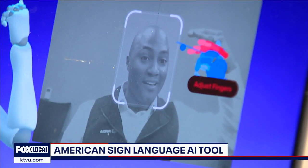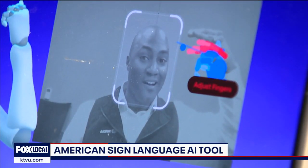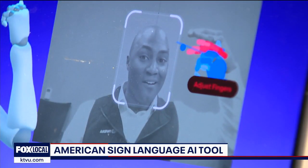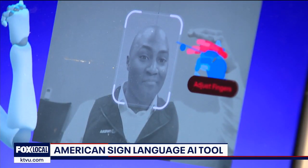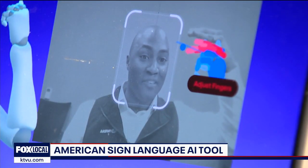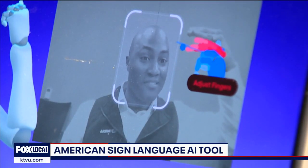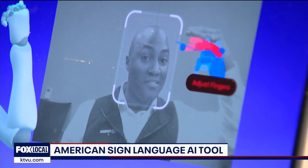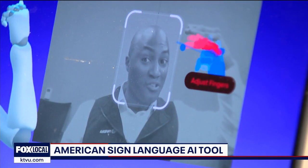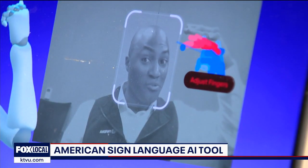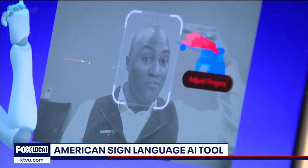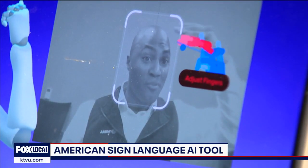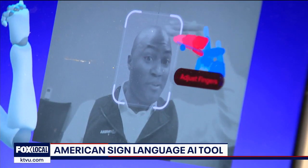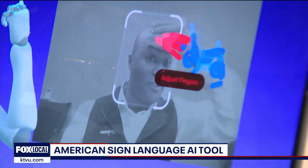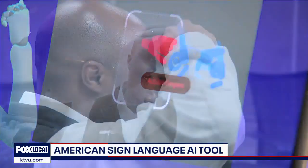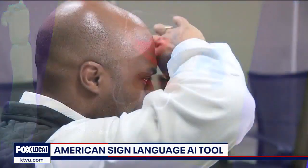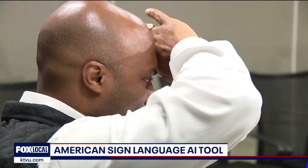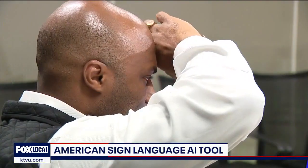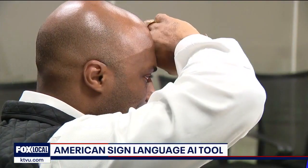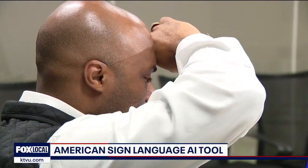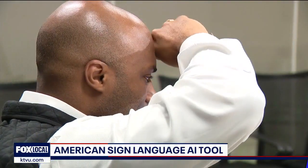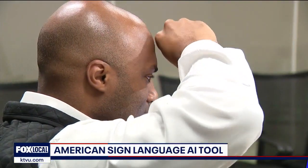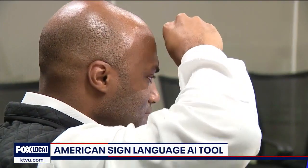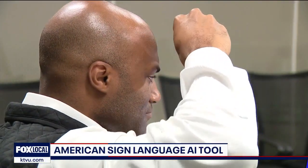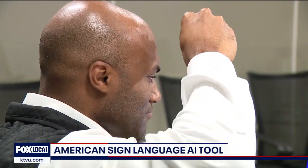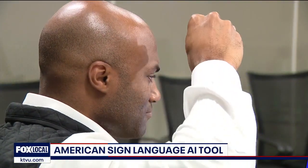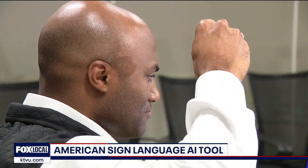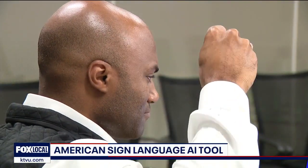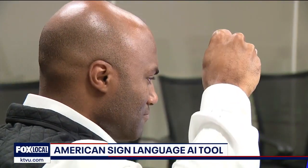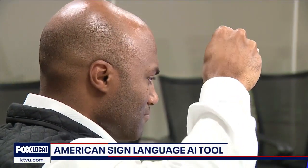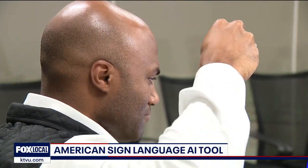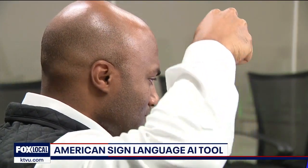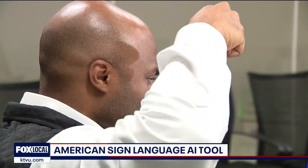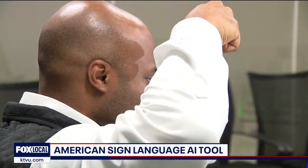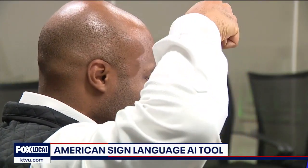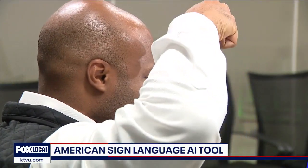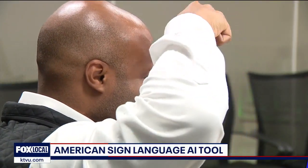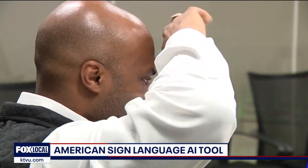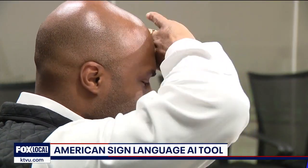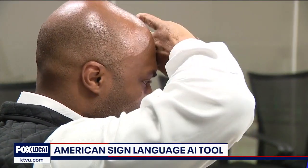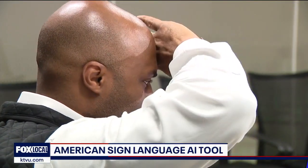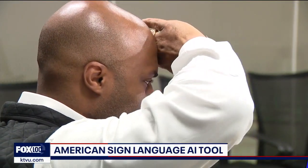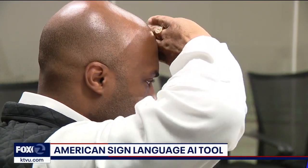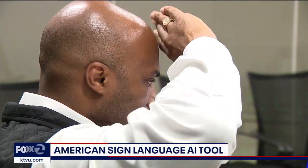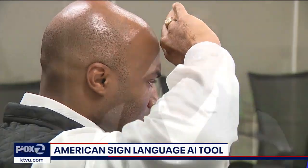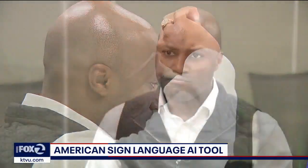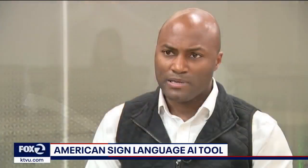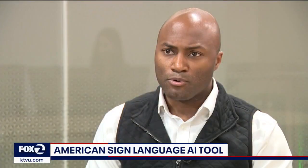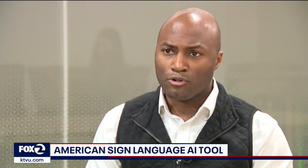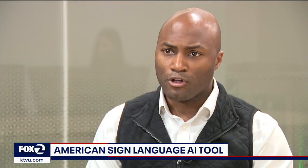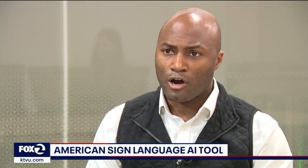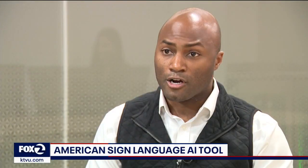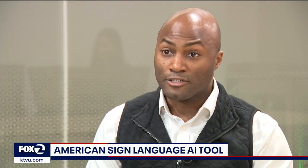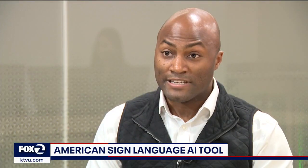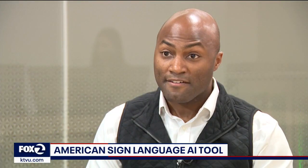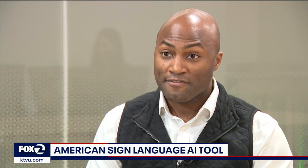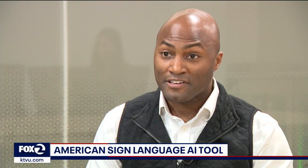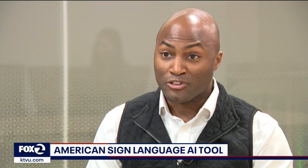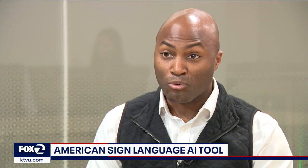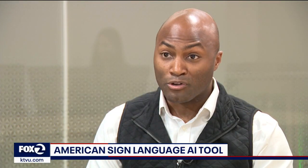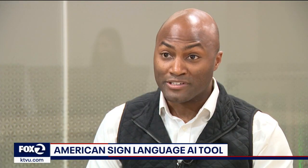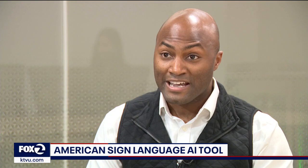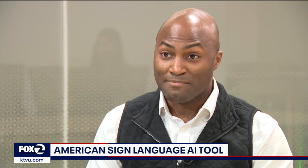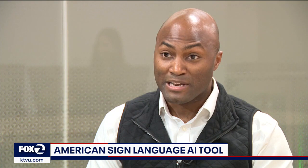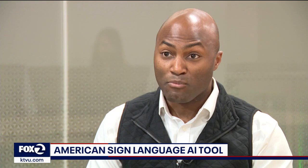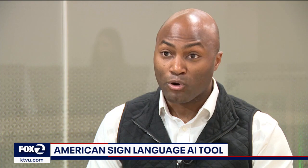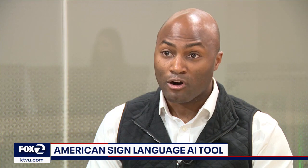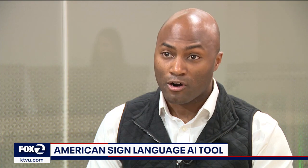if your gestures are not quite correct and will work with you until you get it just right 70 million people are deaf in